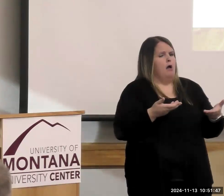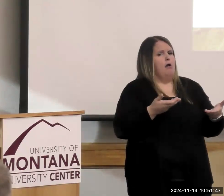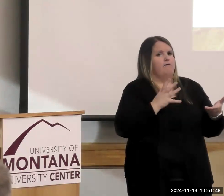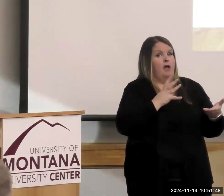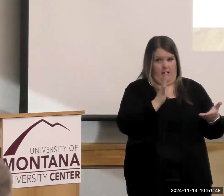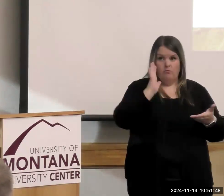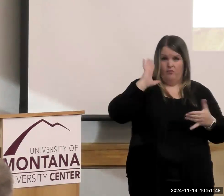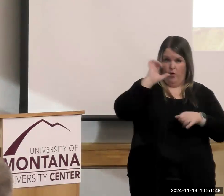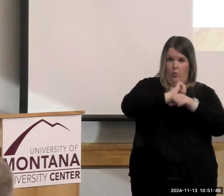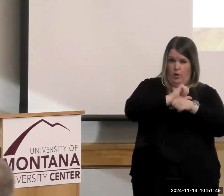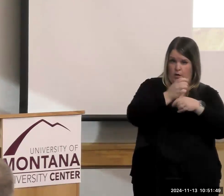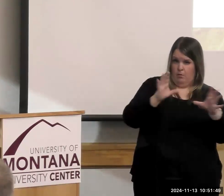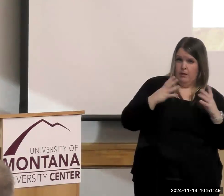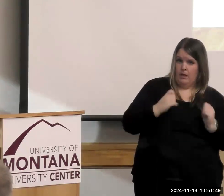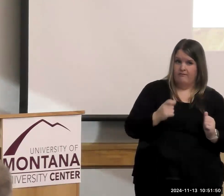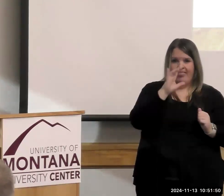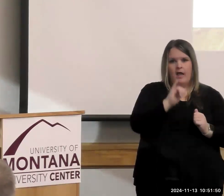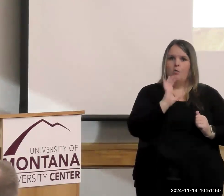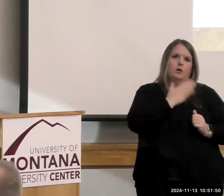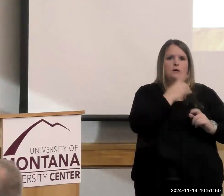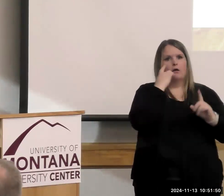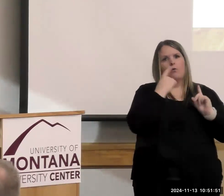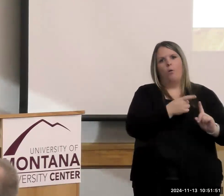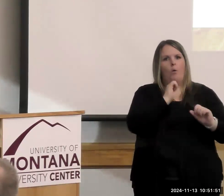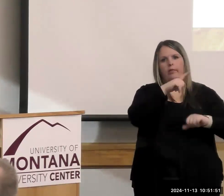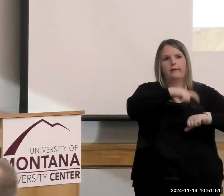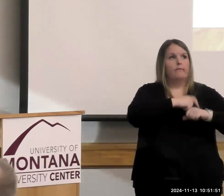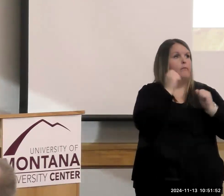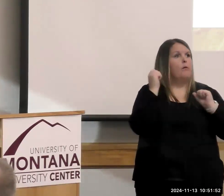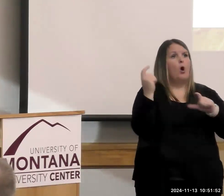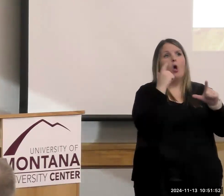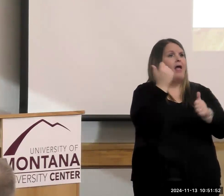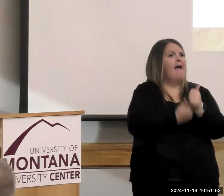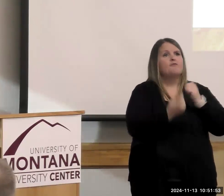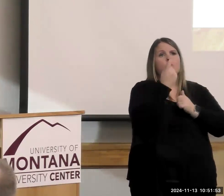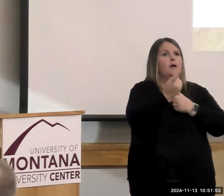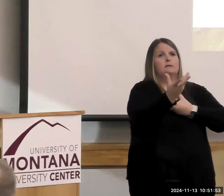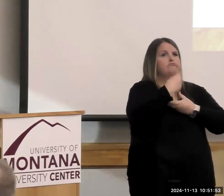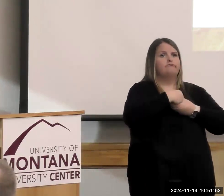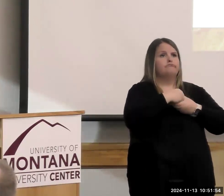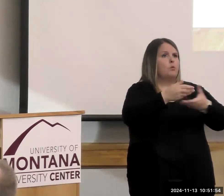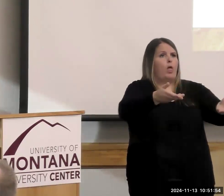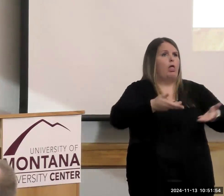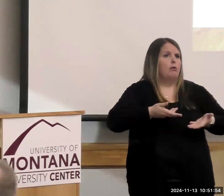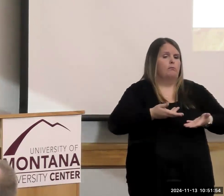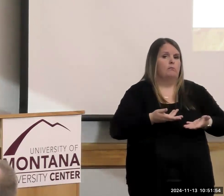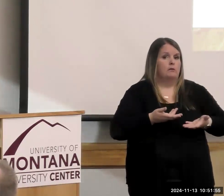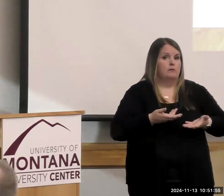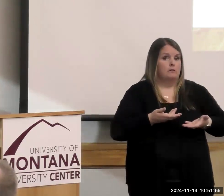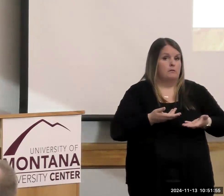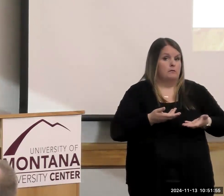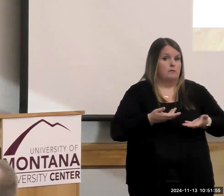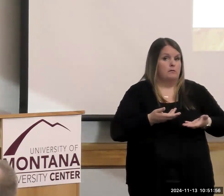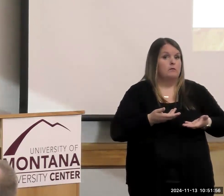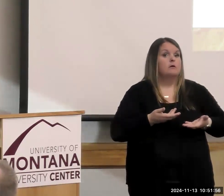I worked in public health, that was the motto. Everybody's welcome. We'd like for people to rethink it to say, not only is everyone